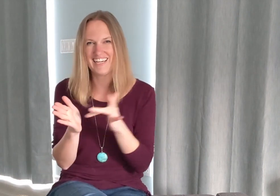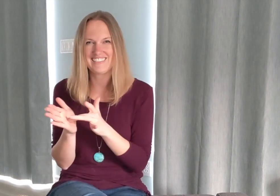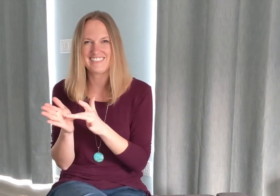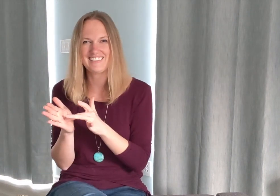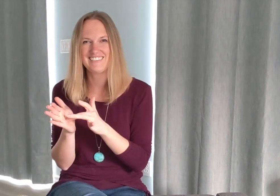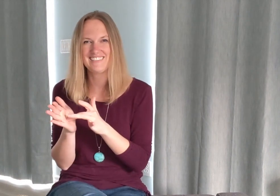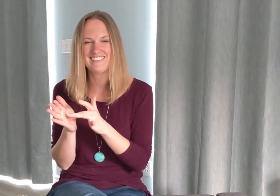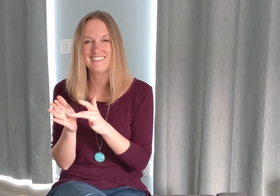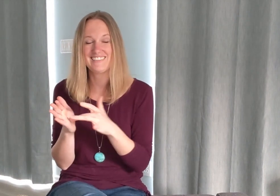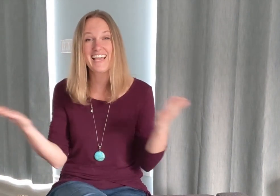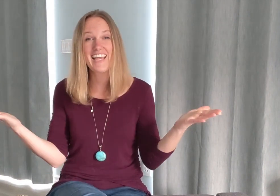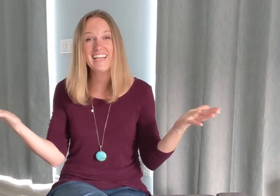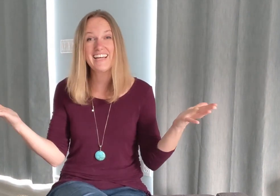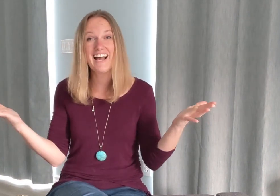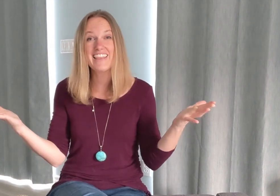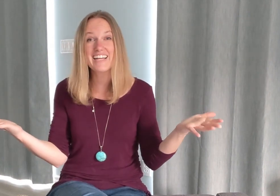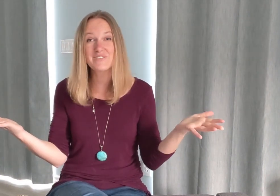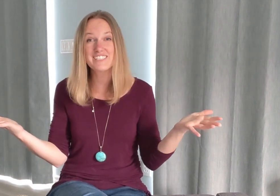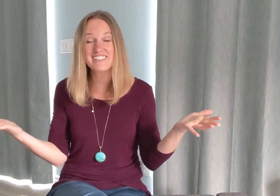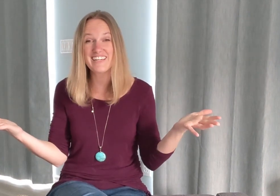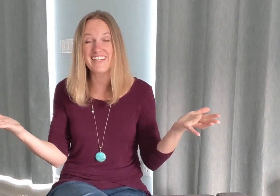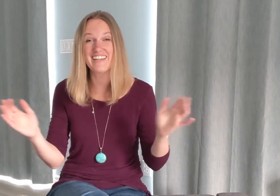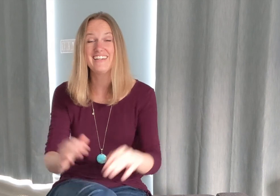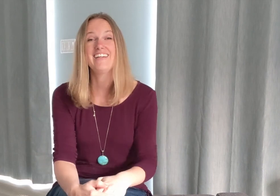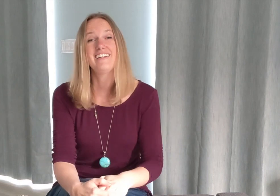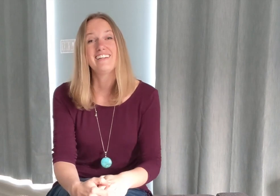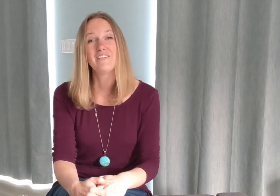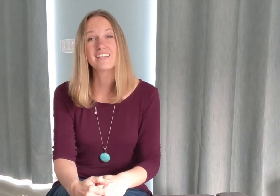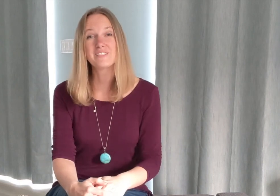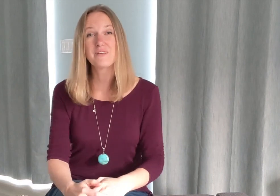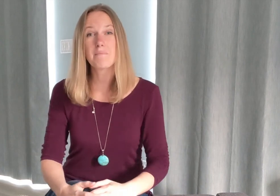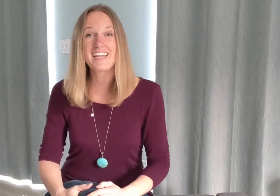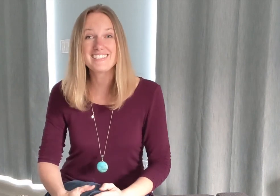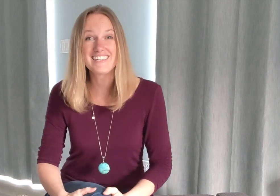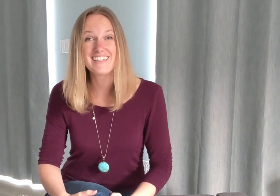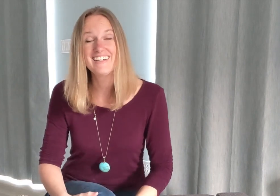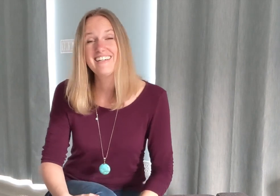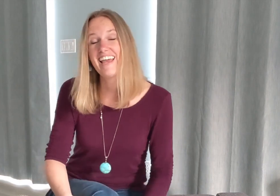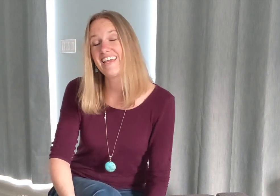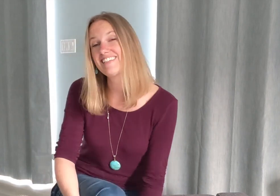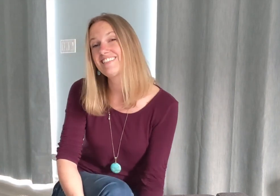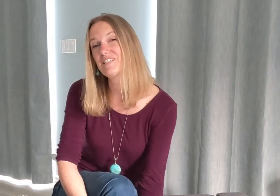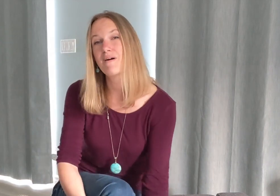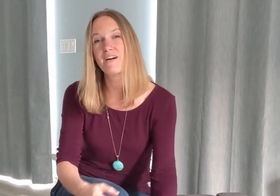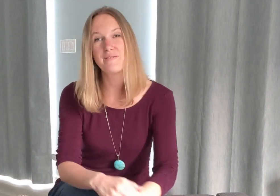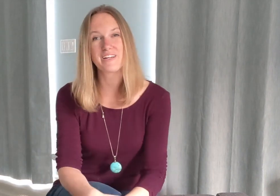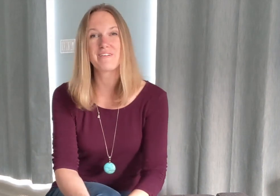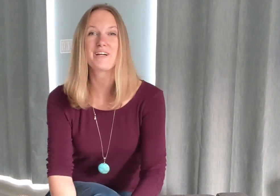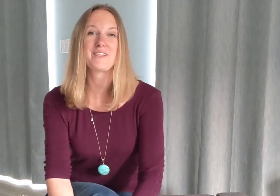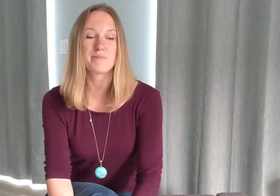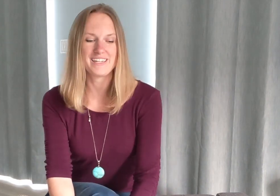okay and that's verse three you guys are doing amazing and tomorrow we're going to work on the bridge